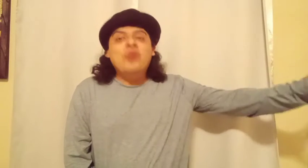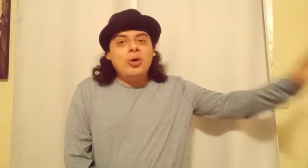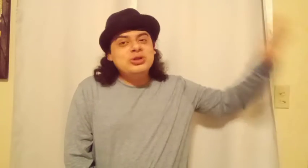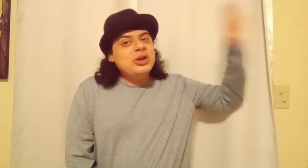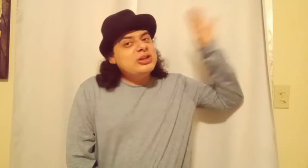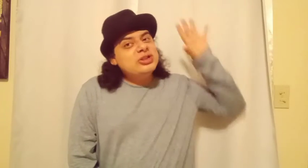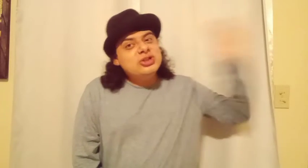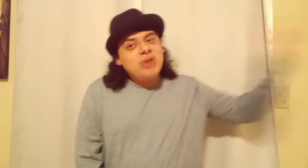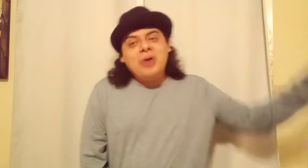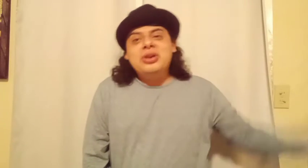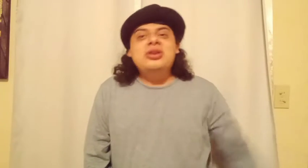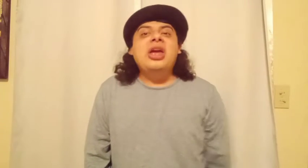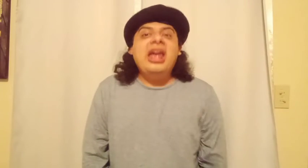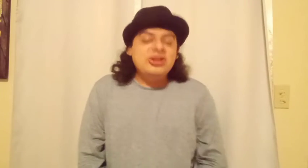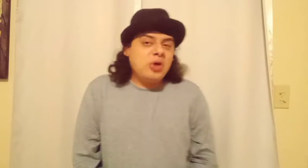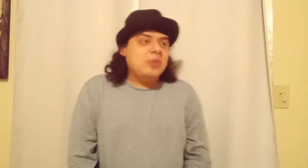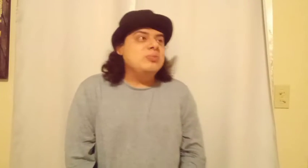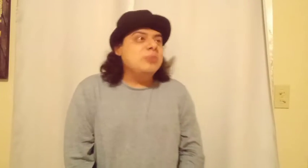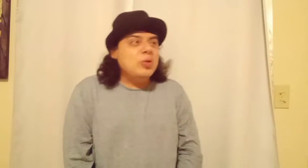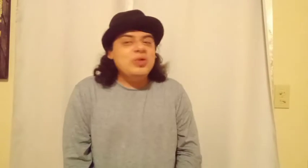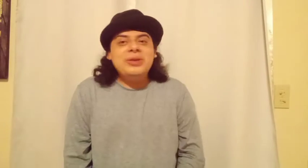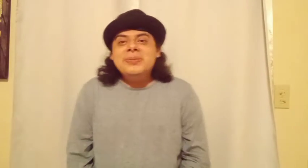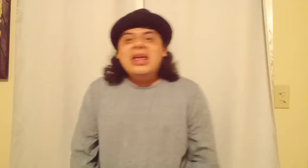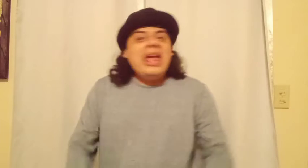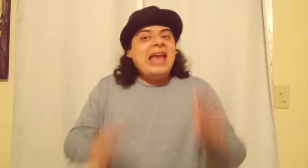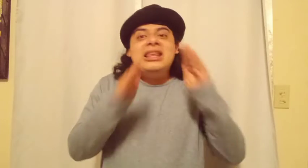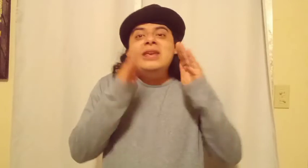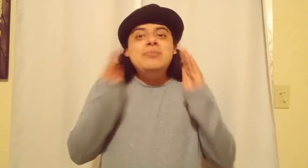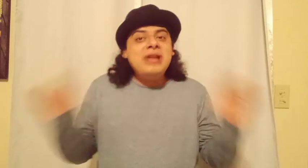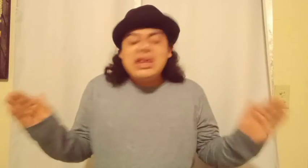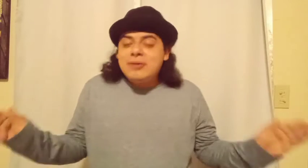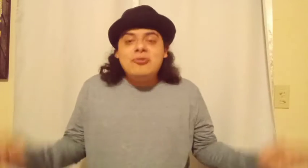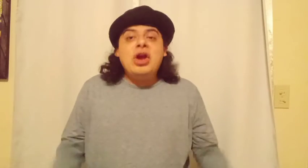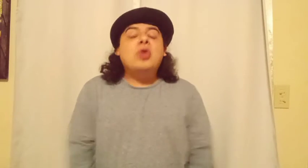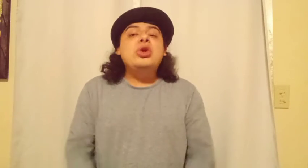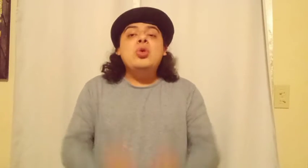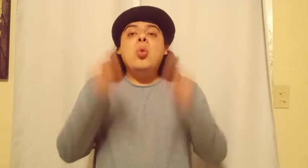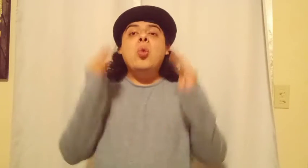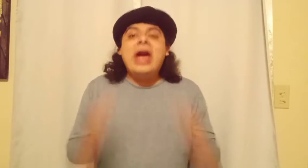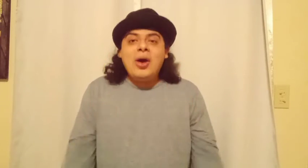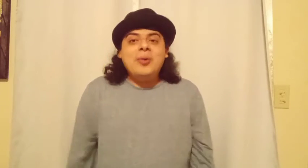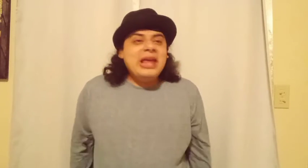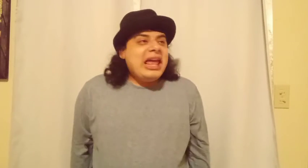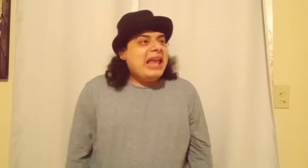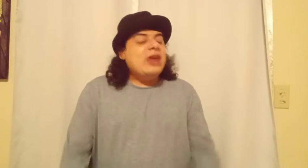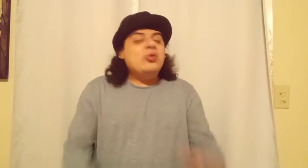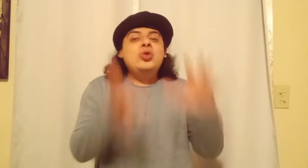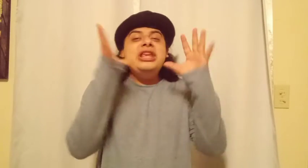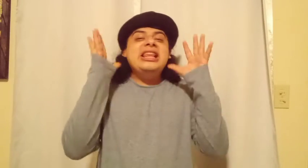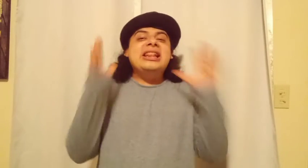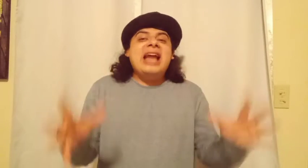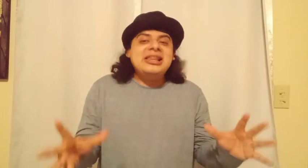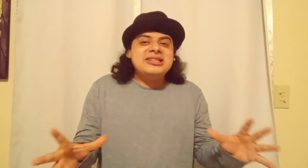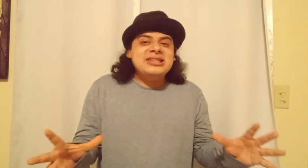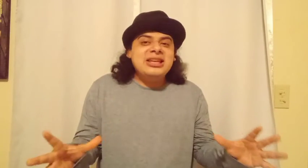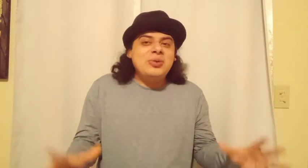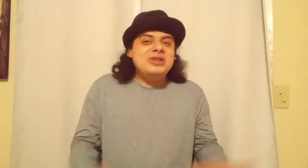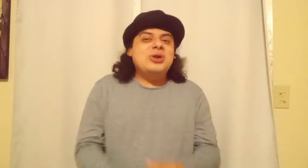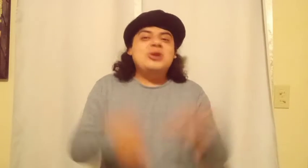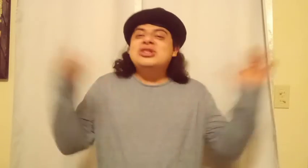first Sonic the Hedgehog movie. And he played him very well. And I really like the scene when he starts